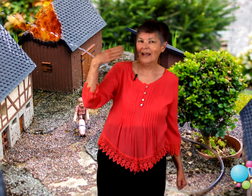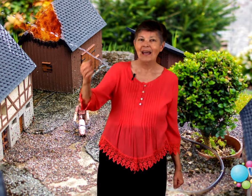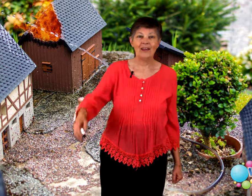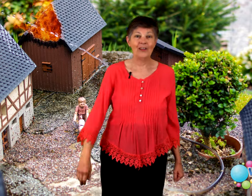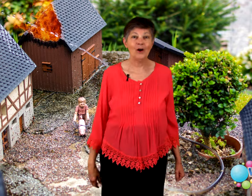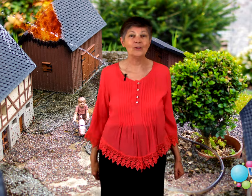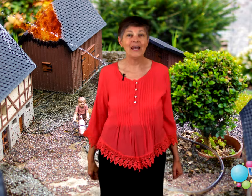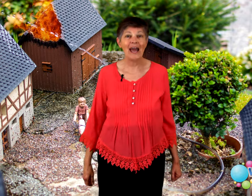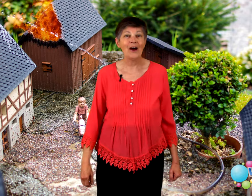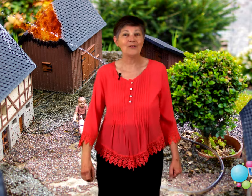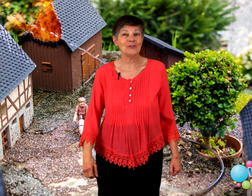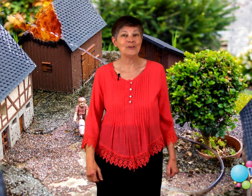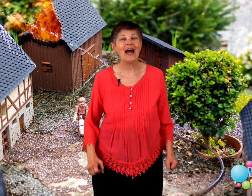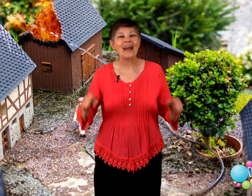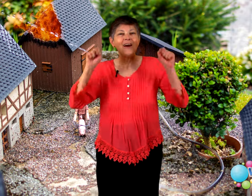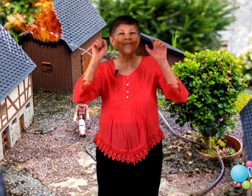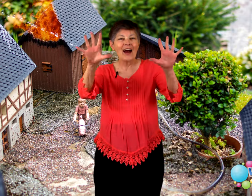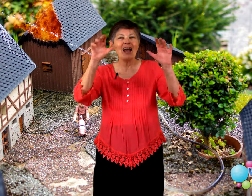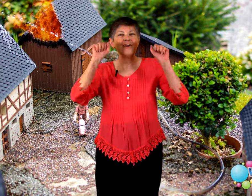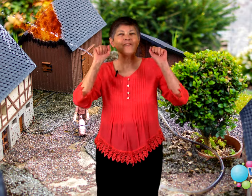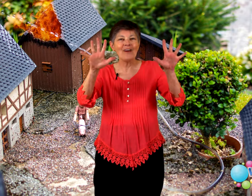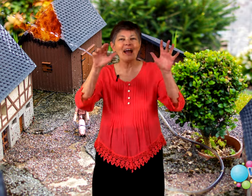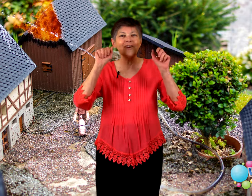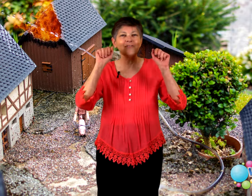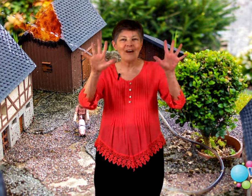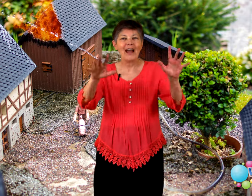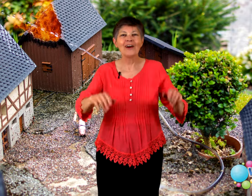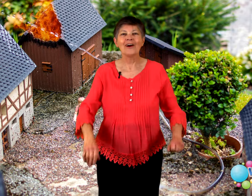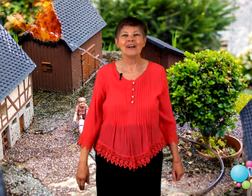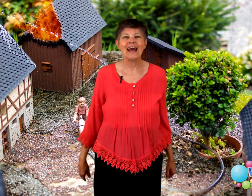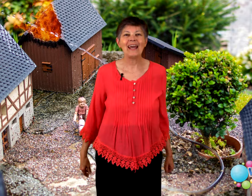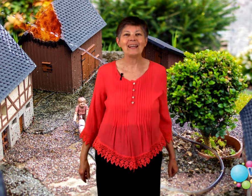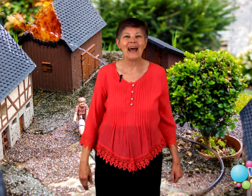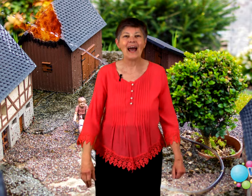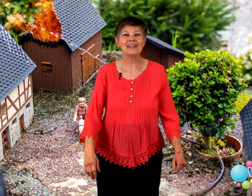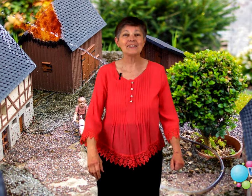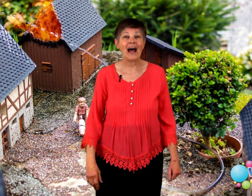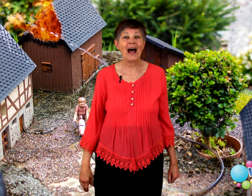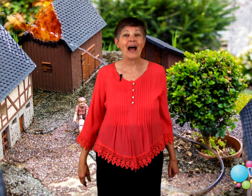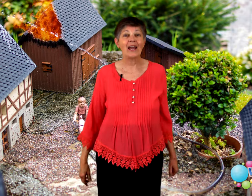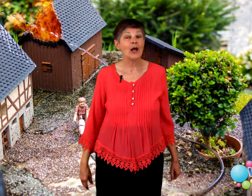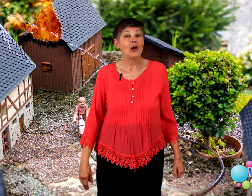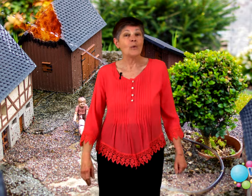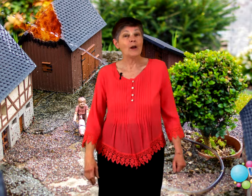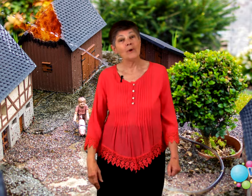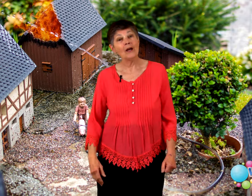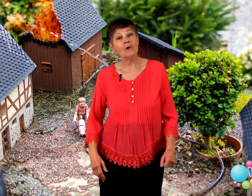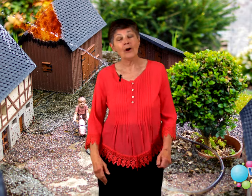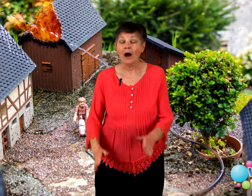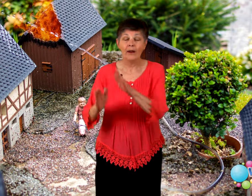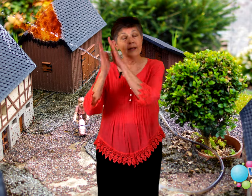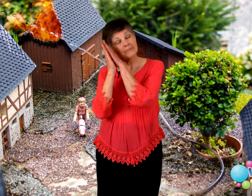in the old town tonight, fire, fire, fire. Late last night, when we were all in,